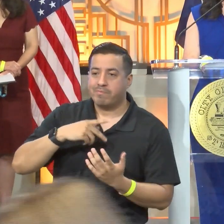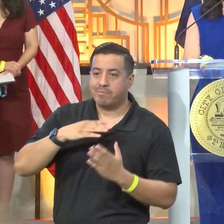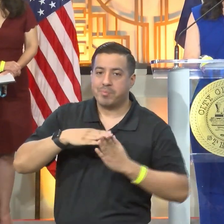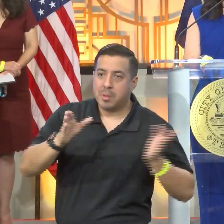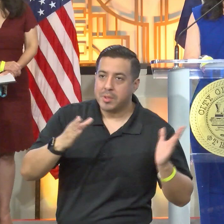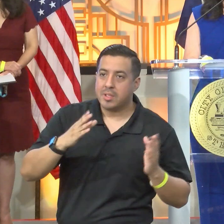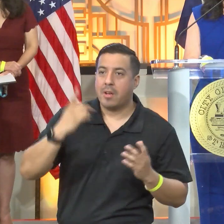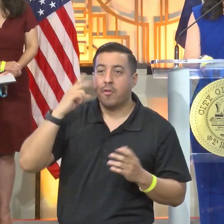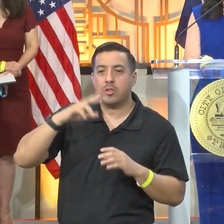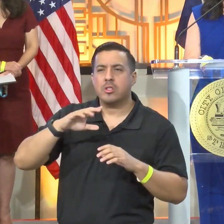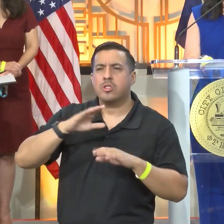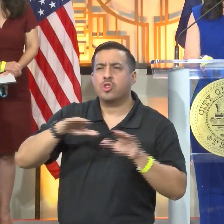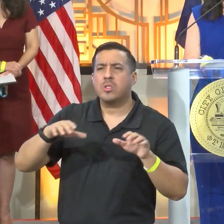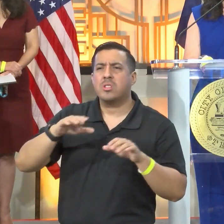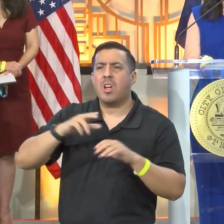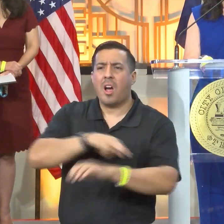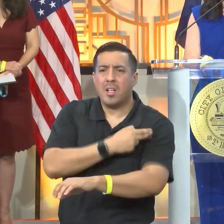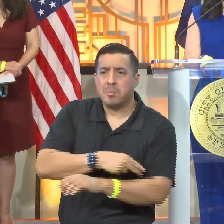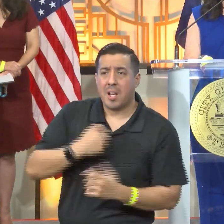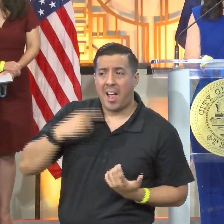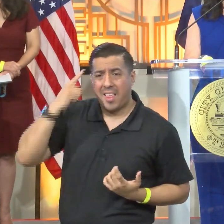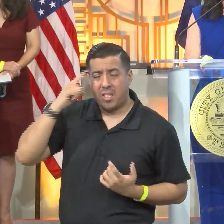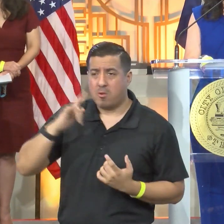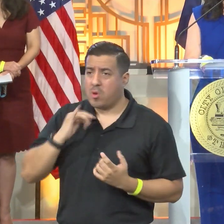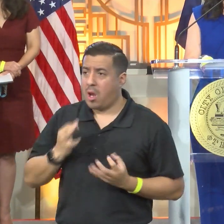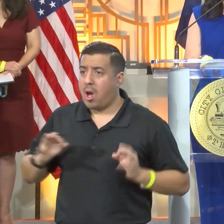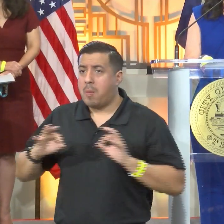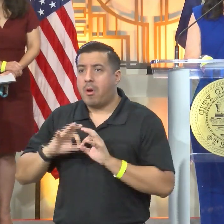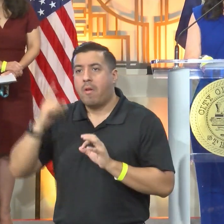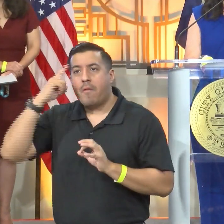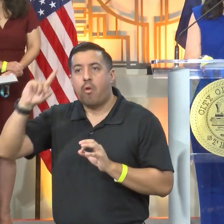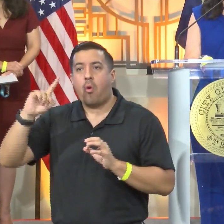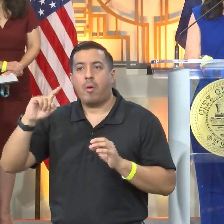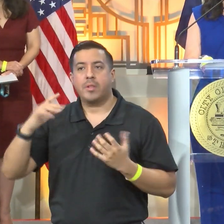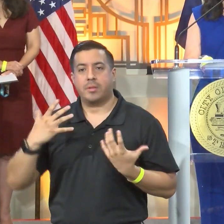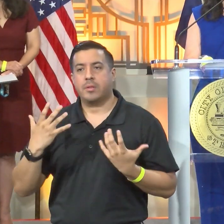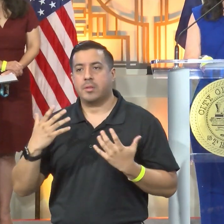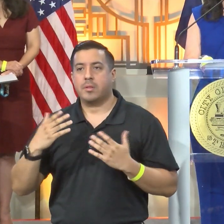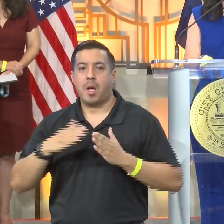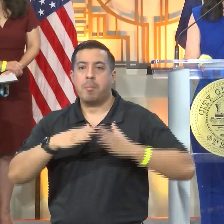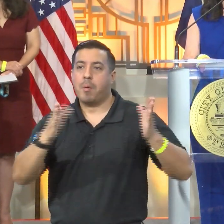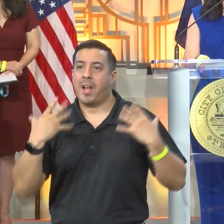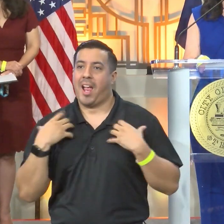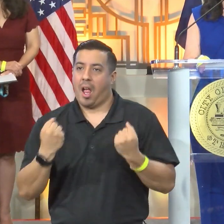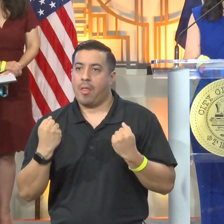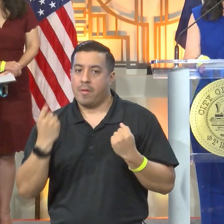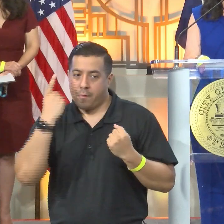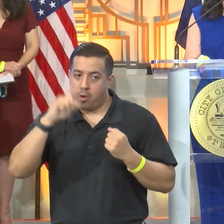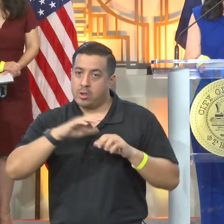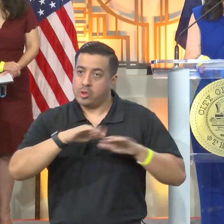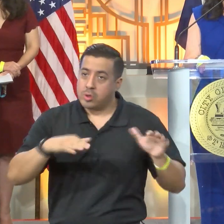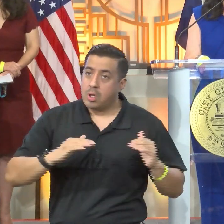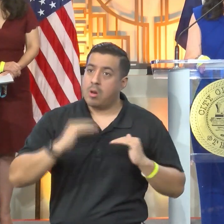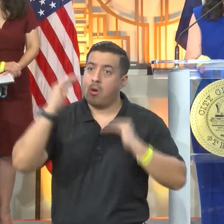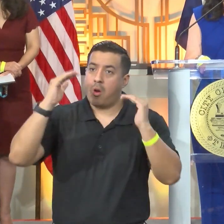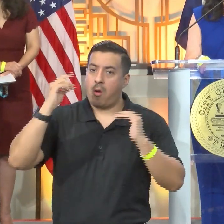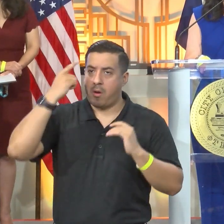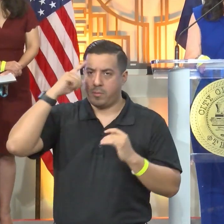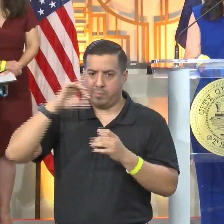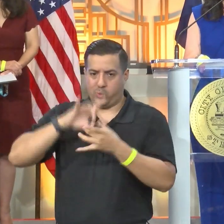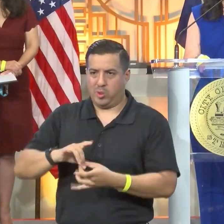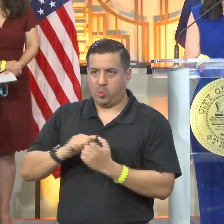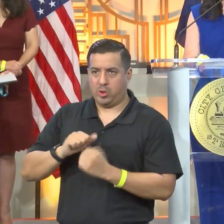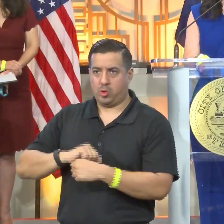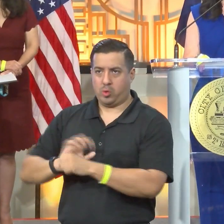I feel that the HERD task force has been critically important in getting public health messaging for adults and children to diverse communities about COVID-19.